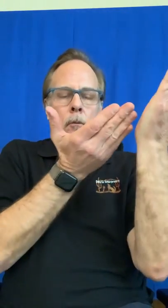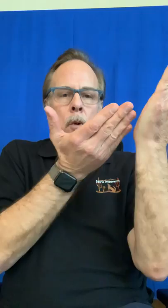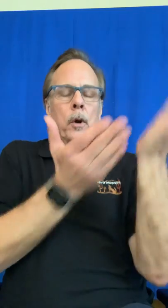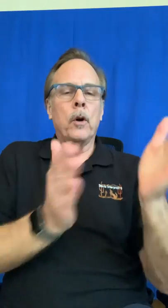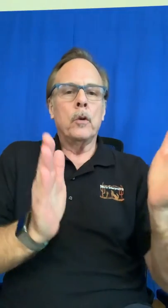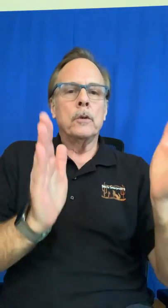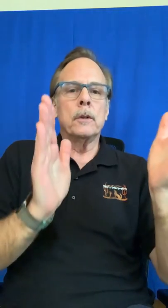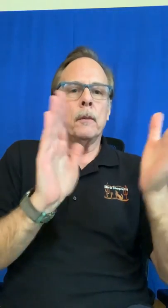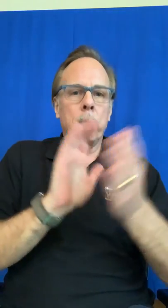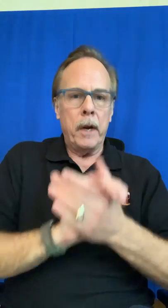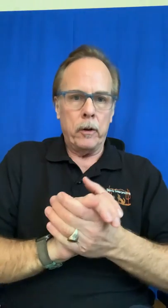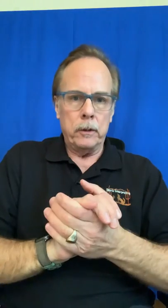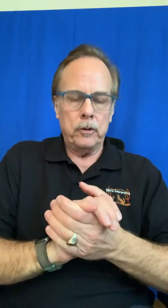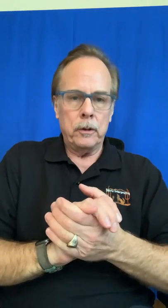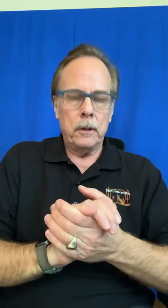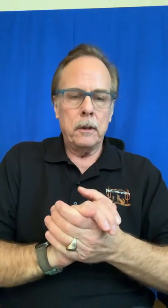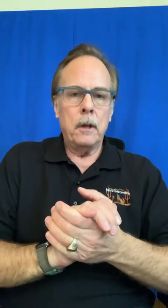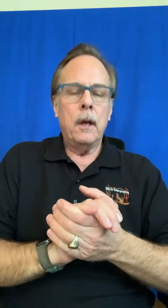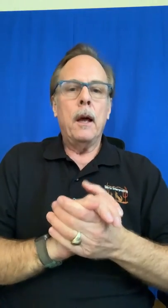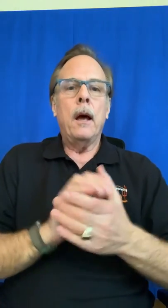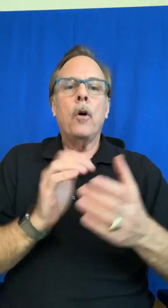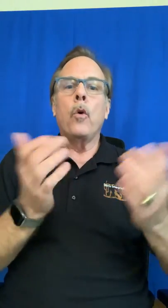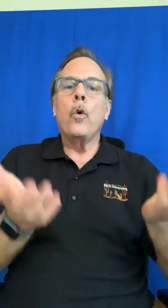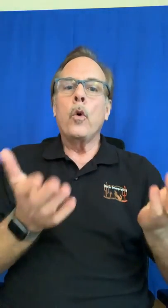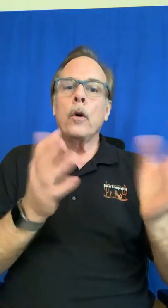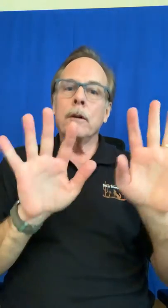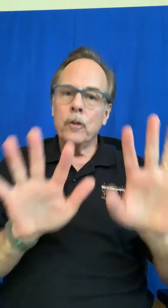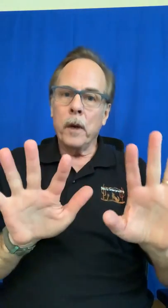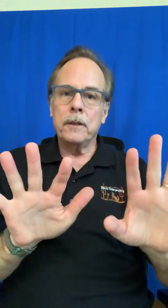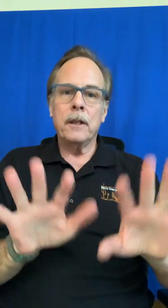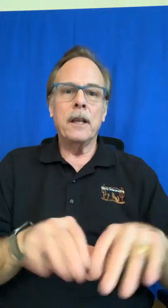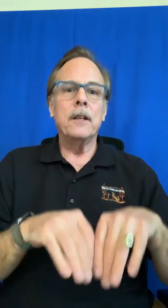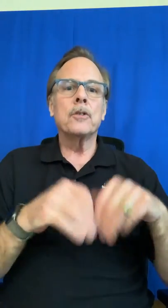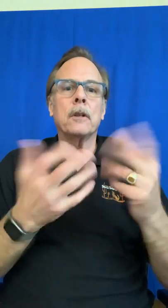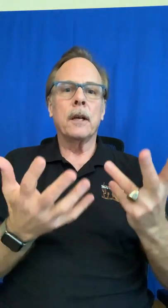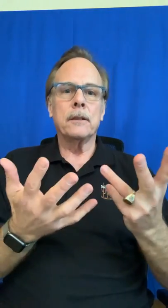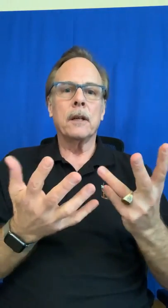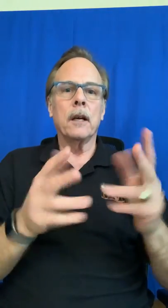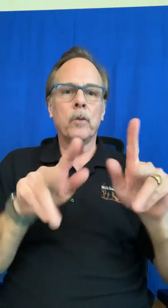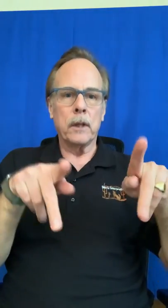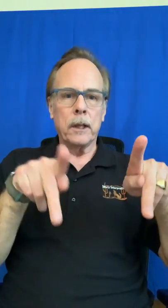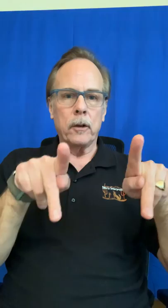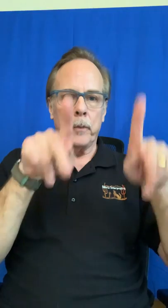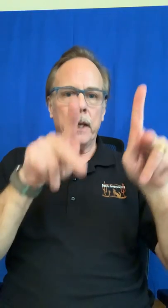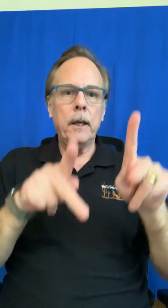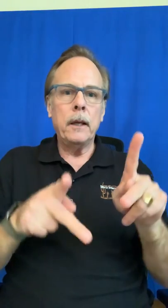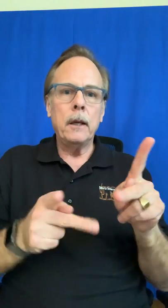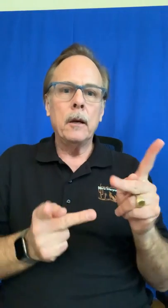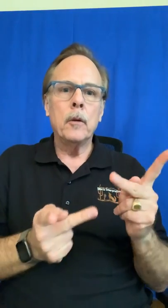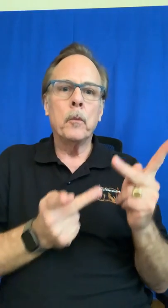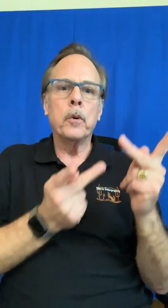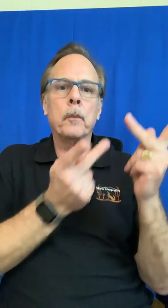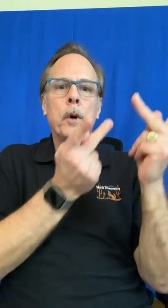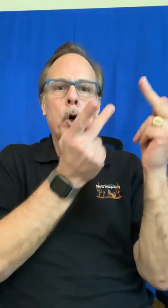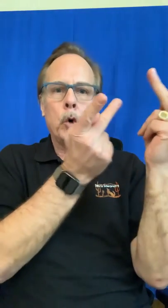propose marriage or you might see the initialized sign with the letter p propose